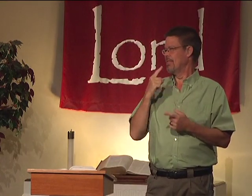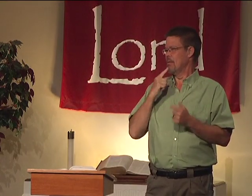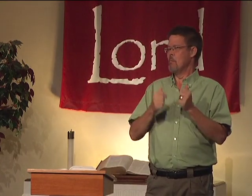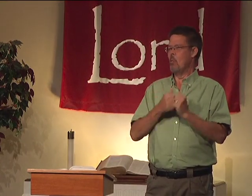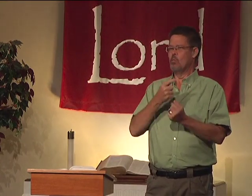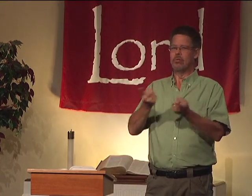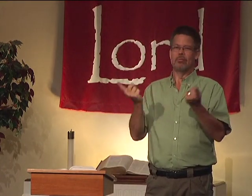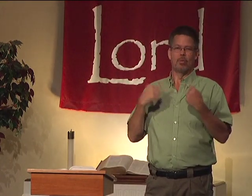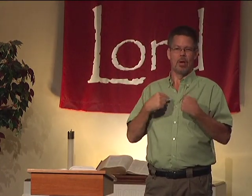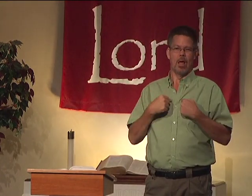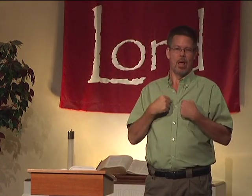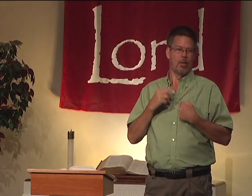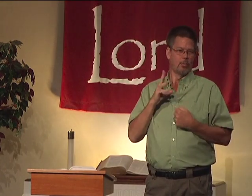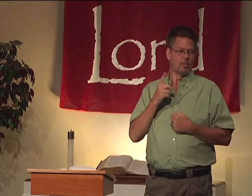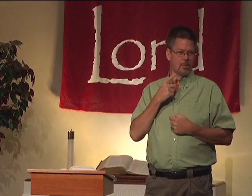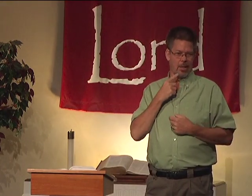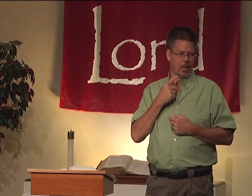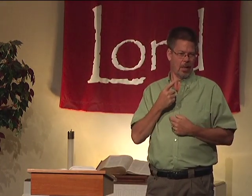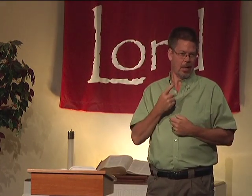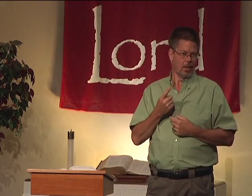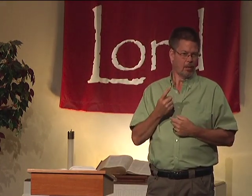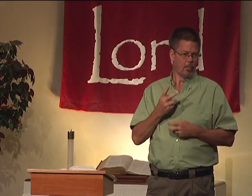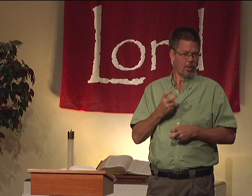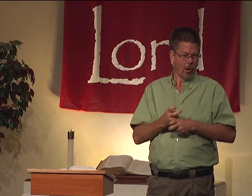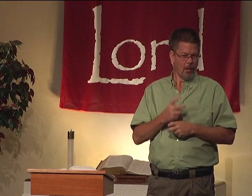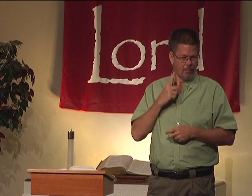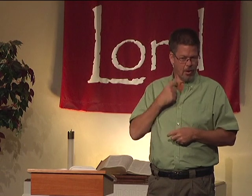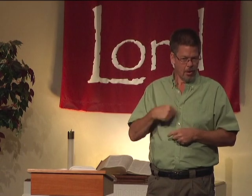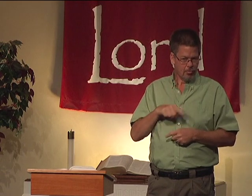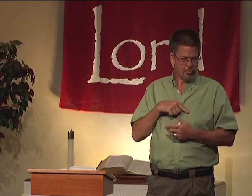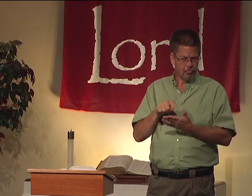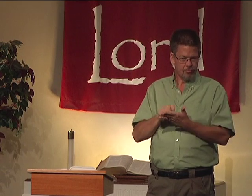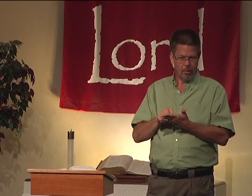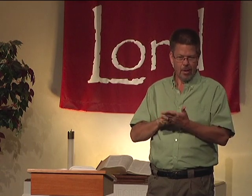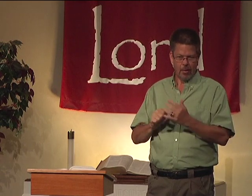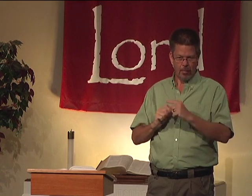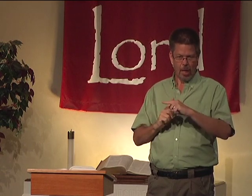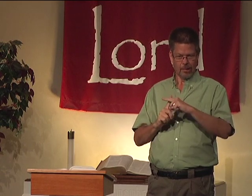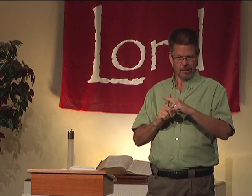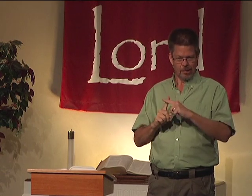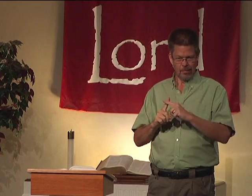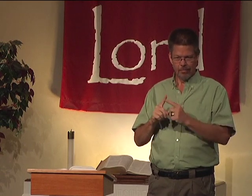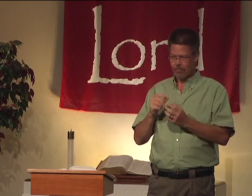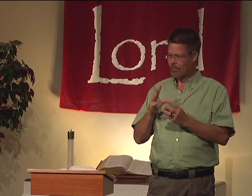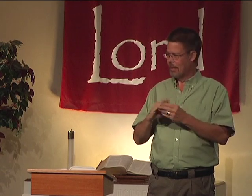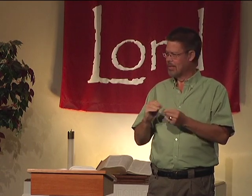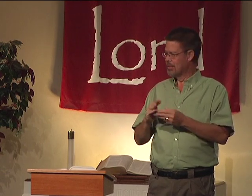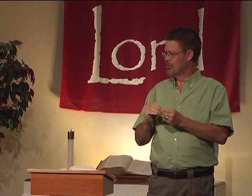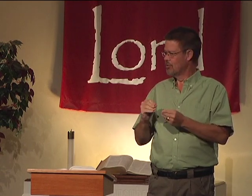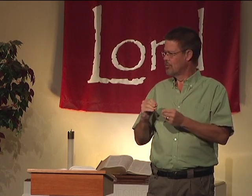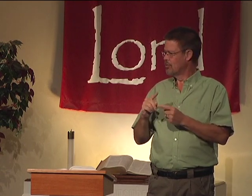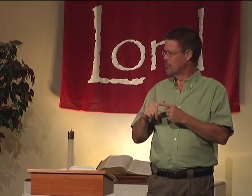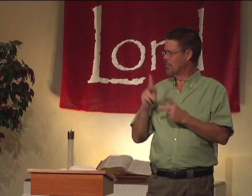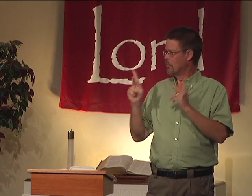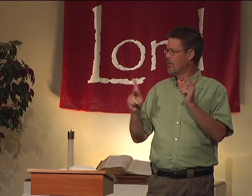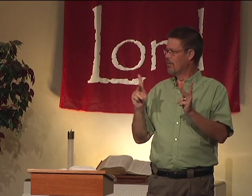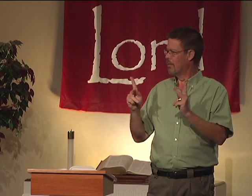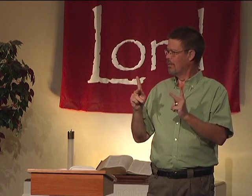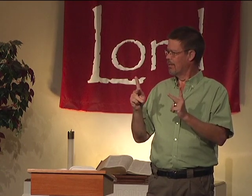from prison. And I think that most of us, you and I, would say that it would be hard for us to write such a positive message to